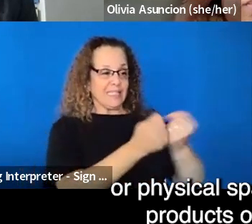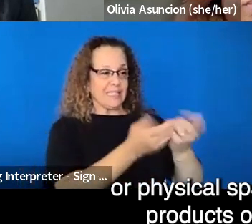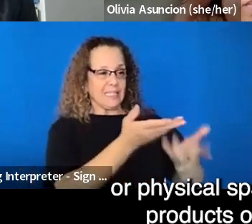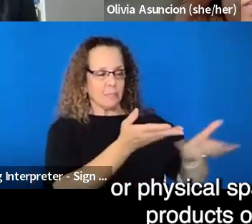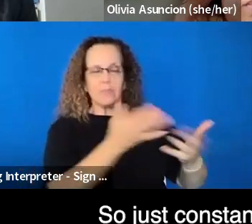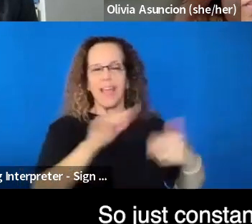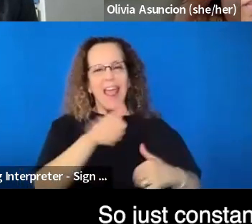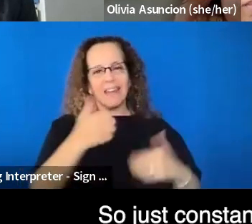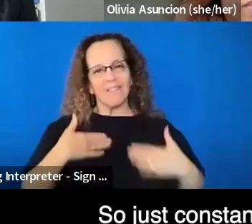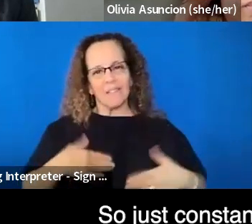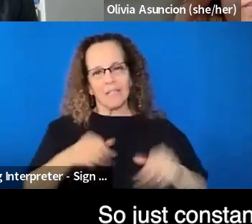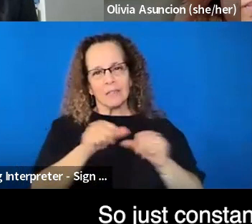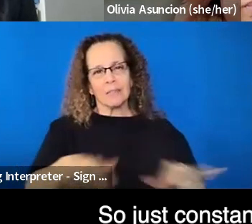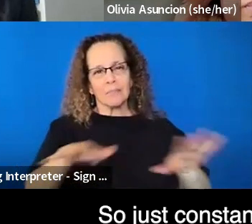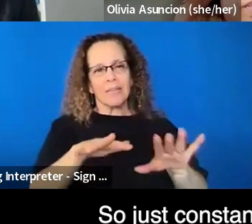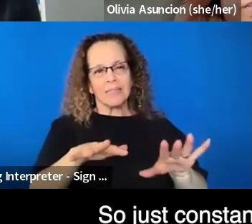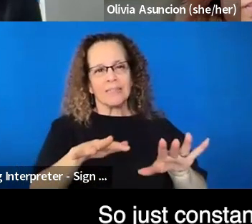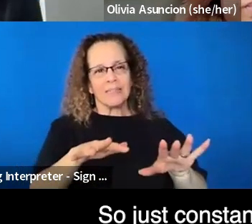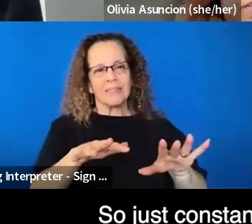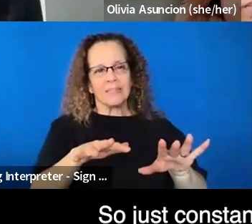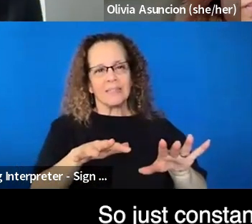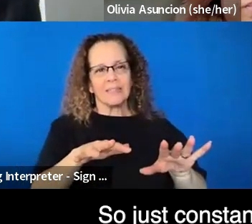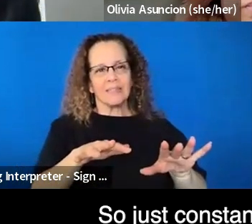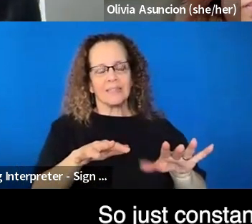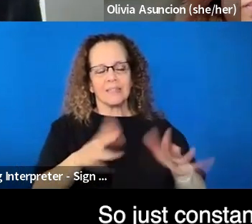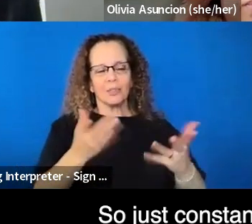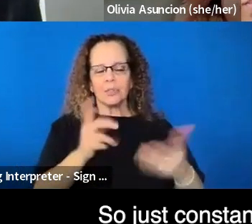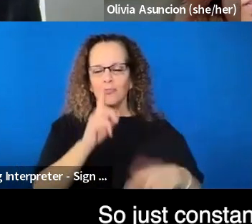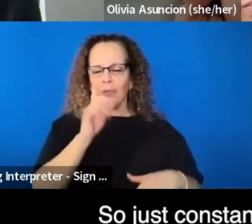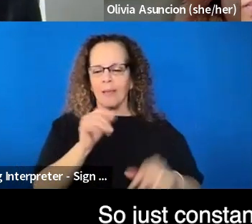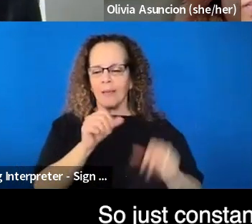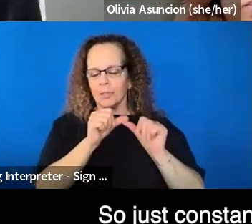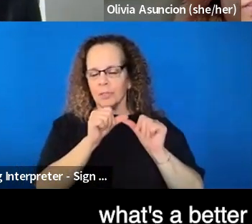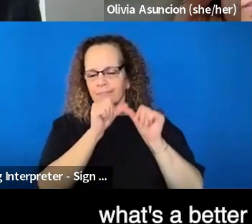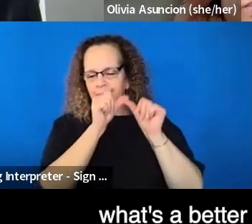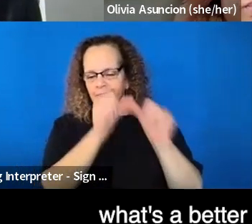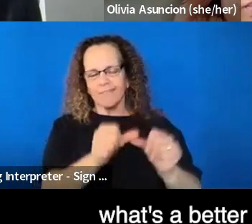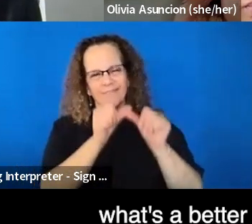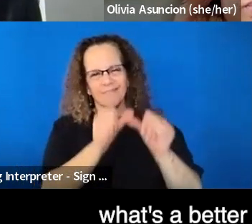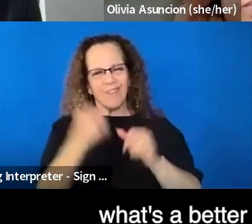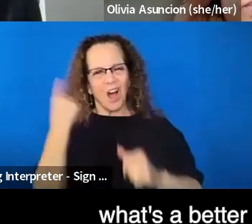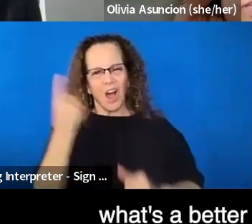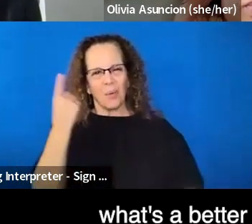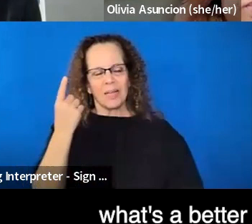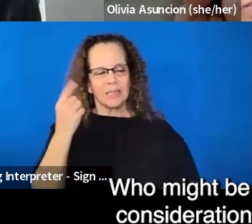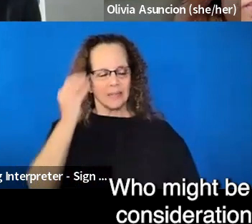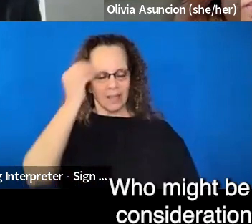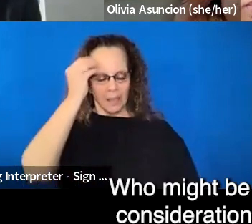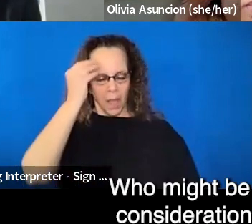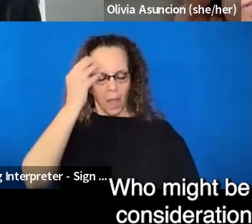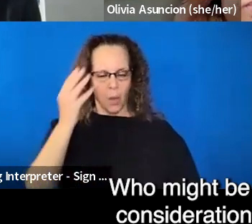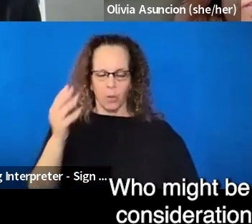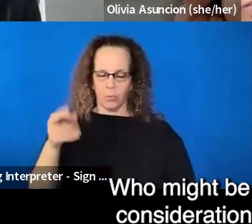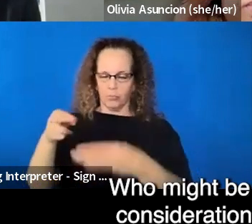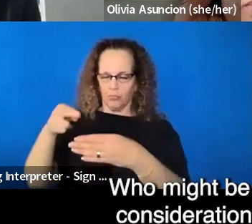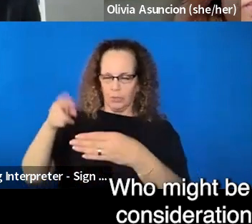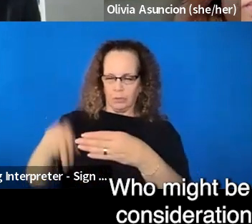or anything. So just constantly considering what's a better outcome here, who might be